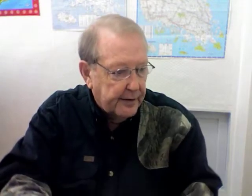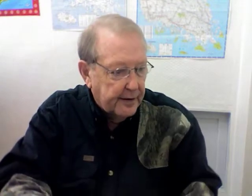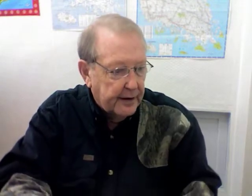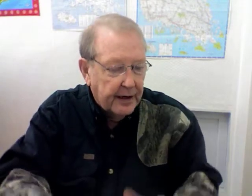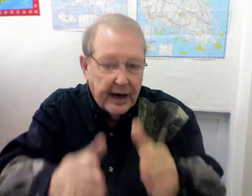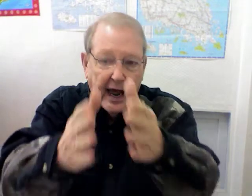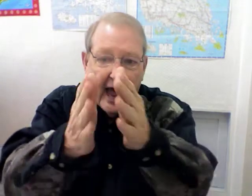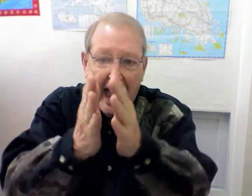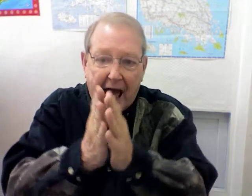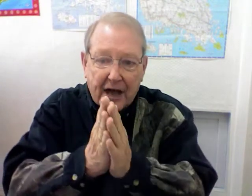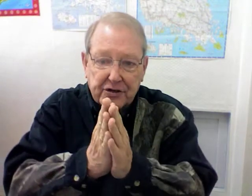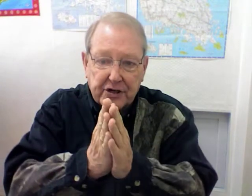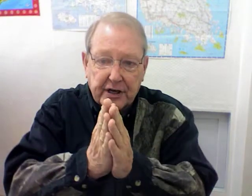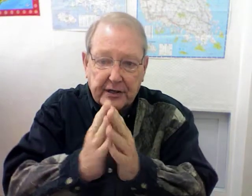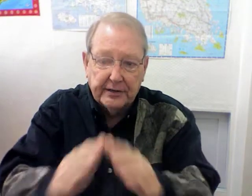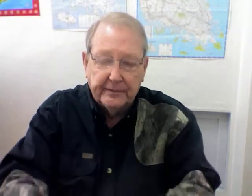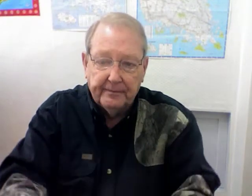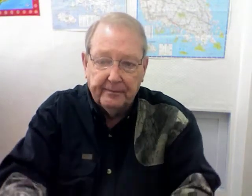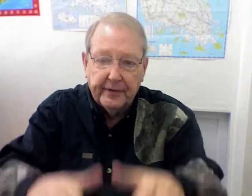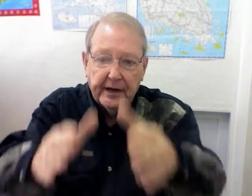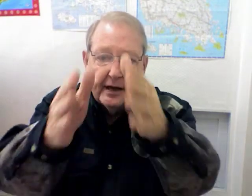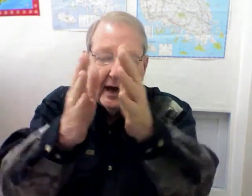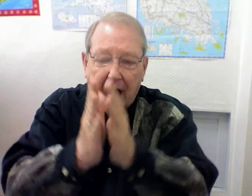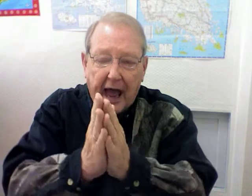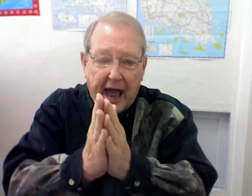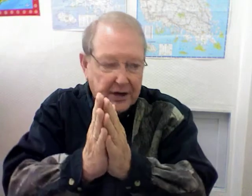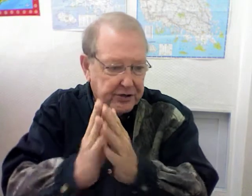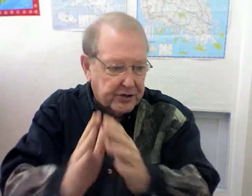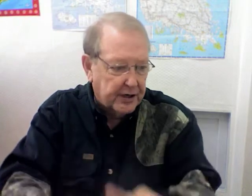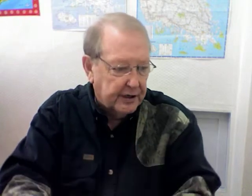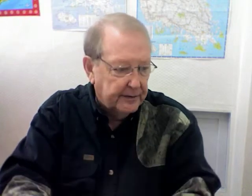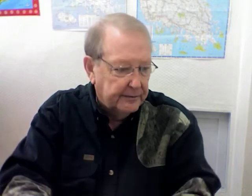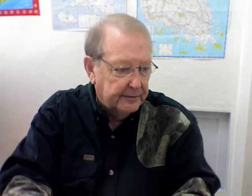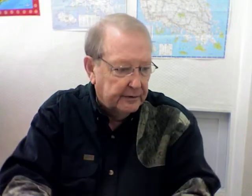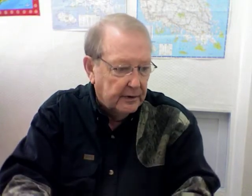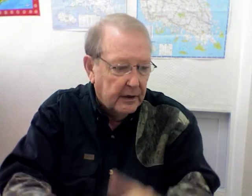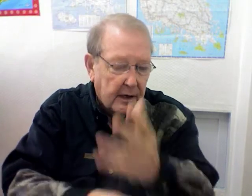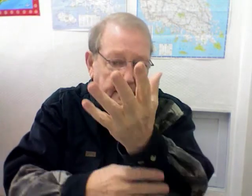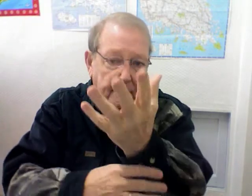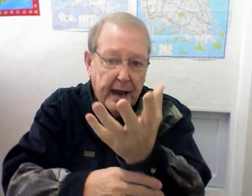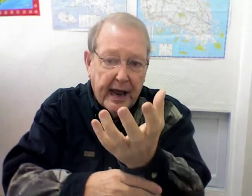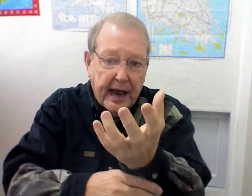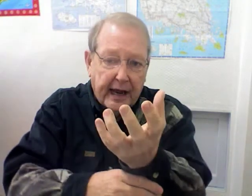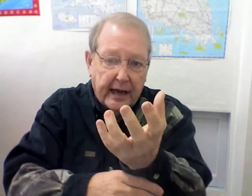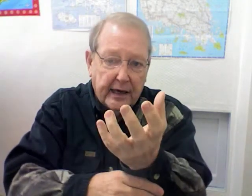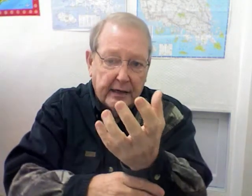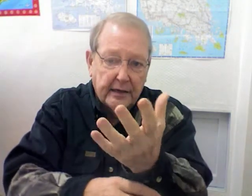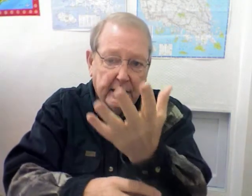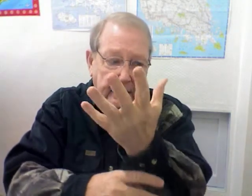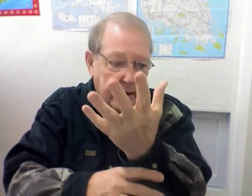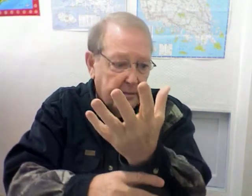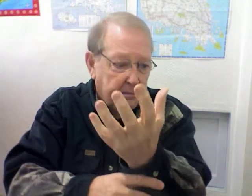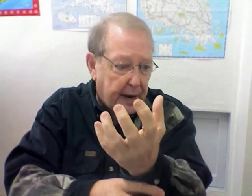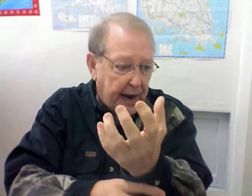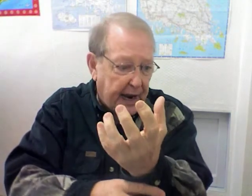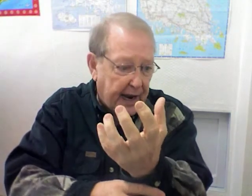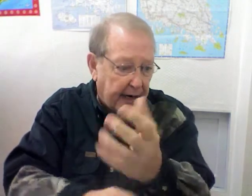Ask. Ask. Beg. Beg.